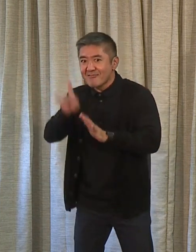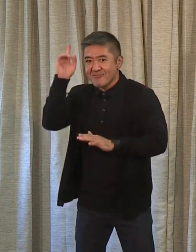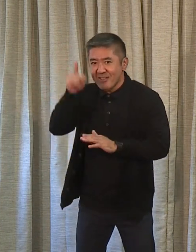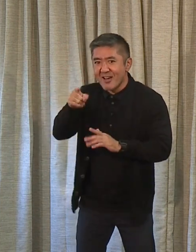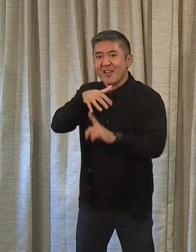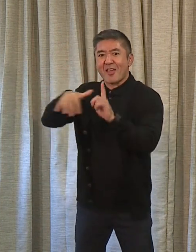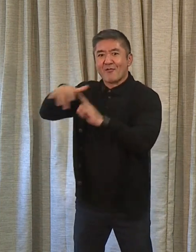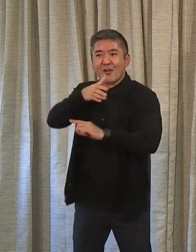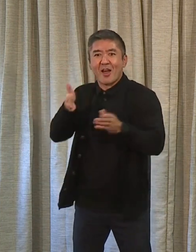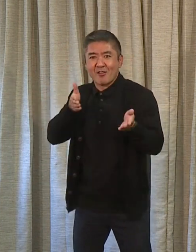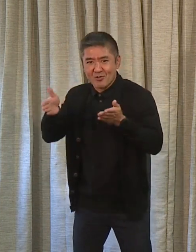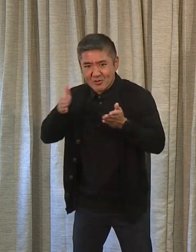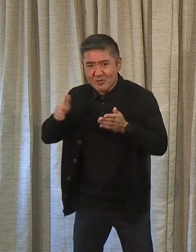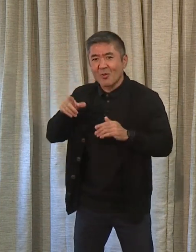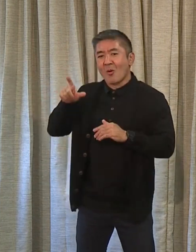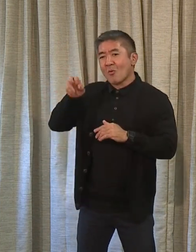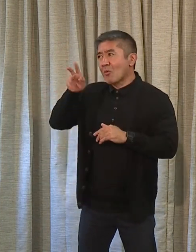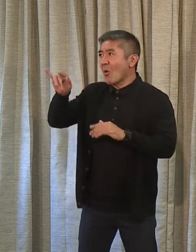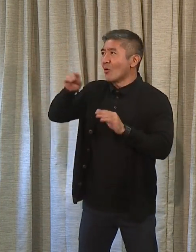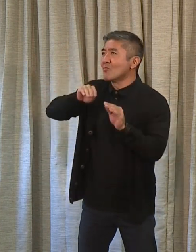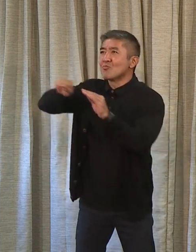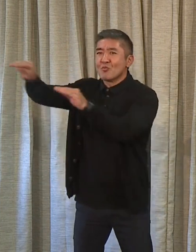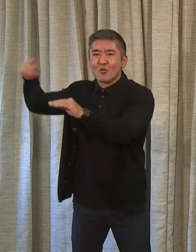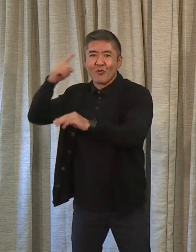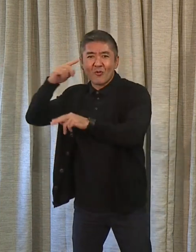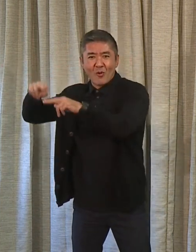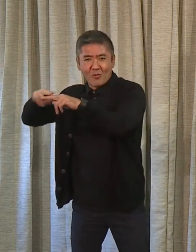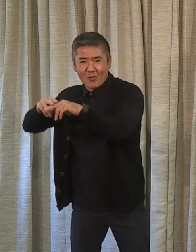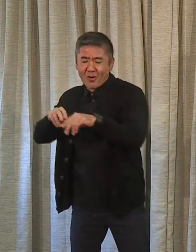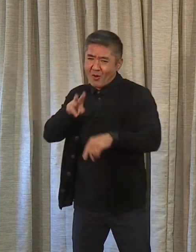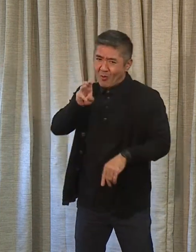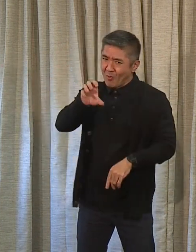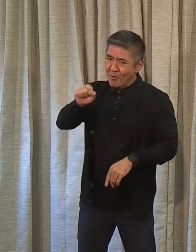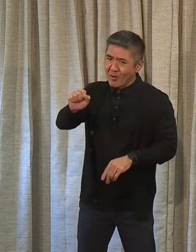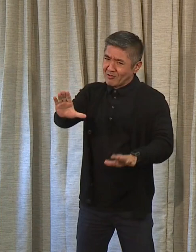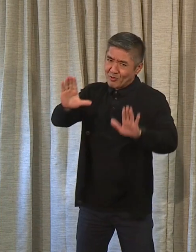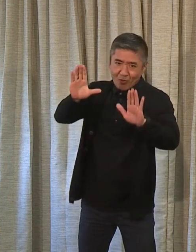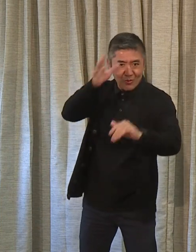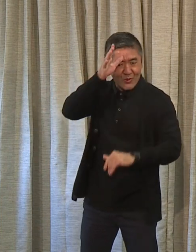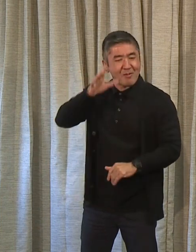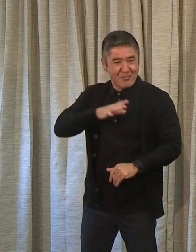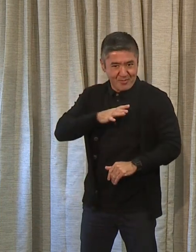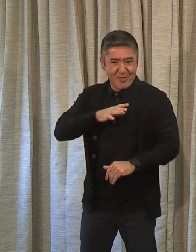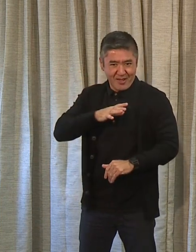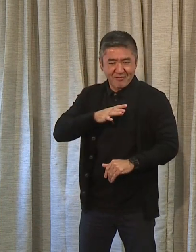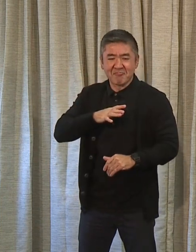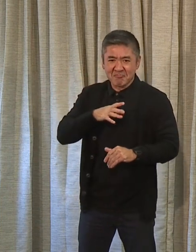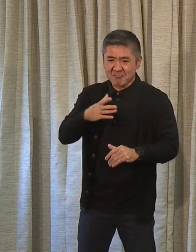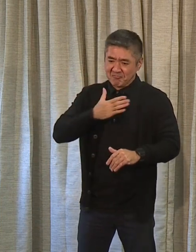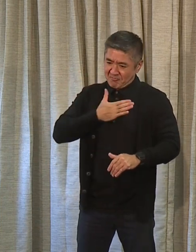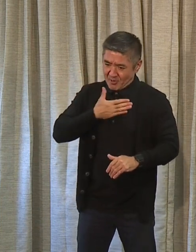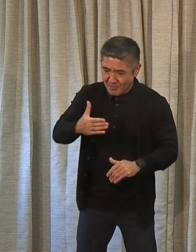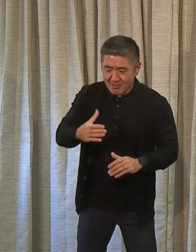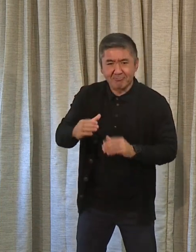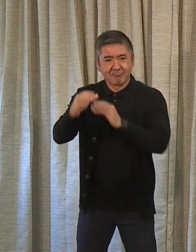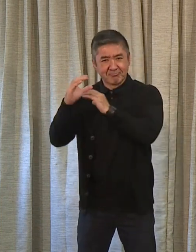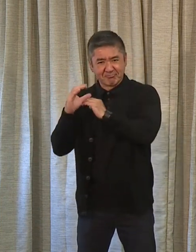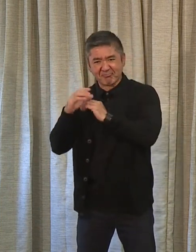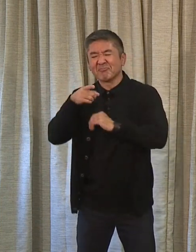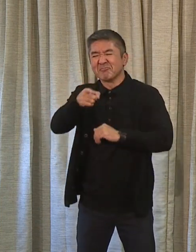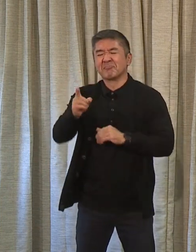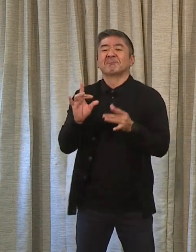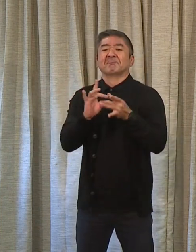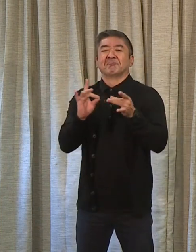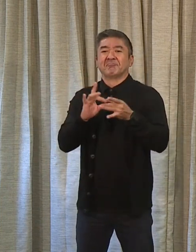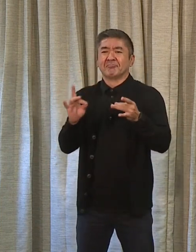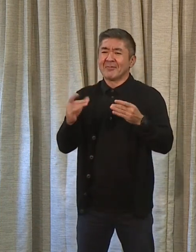Kayakina moved up to take over rail. Wes is an incredibly brilliant man, and has been, and you'll hear him talk about it.